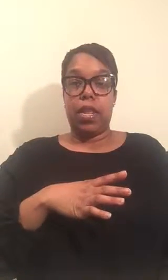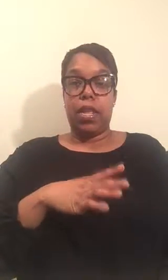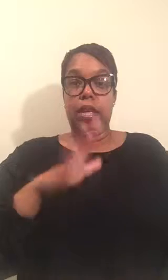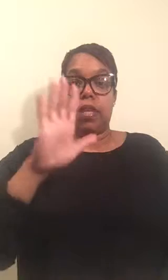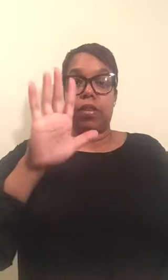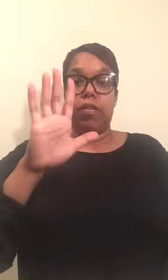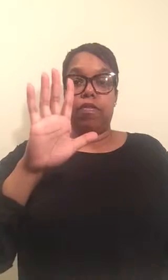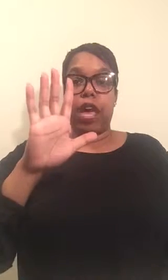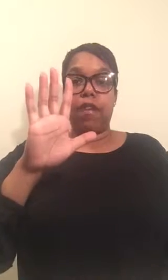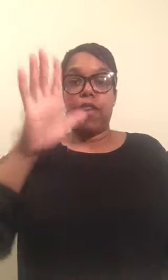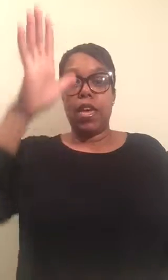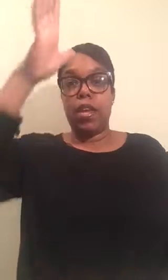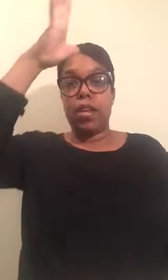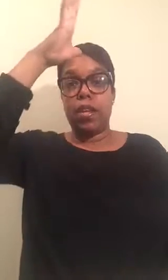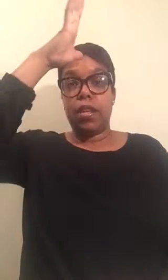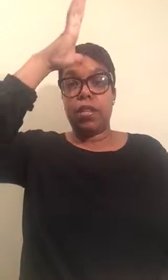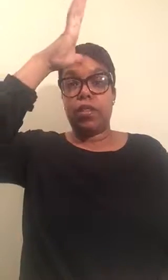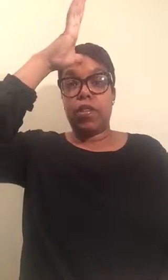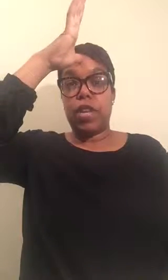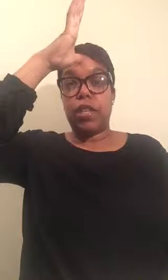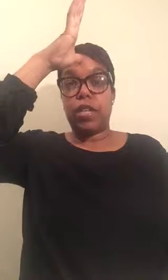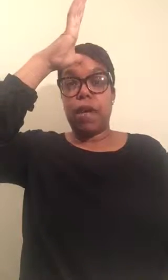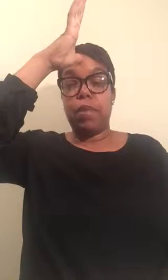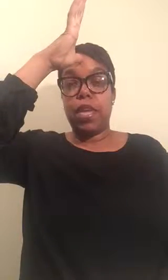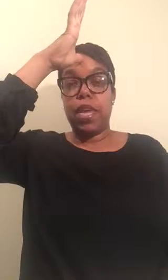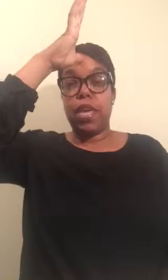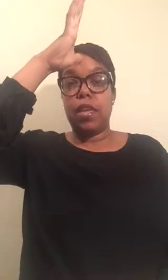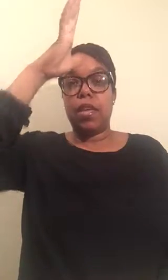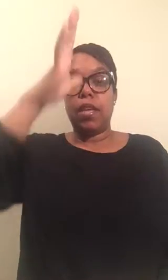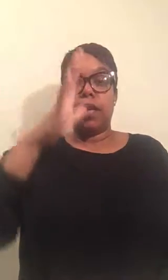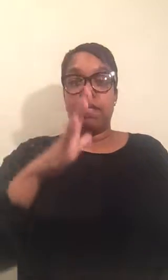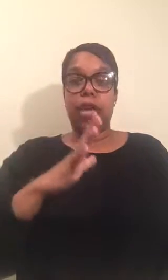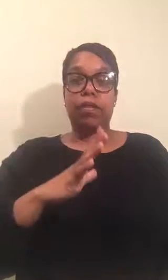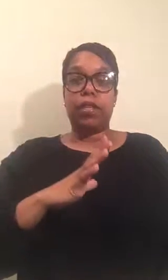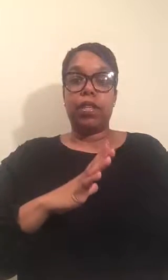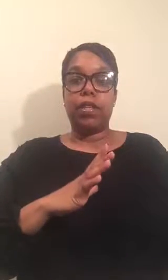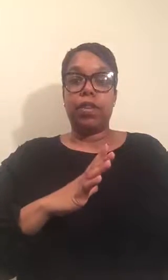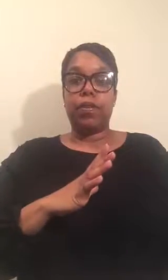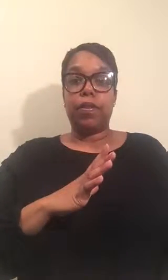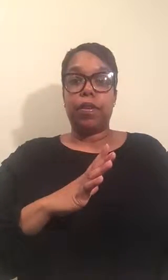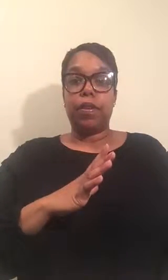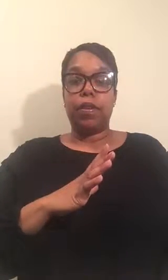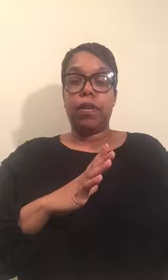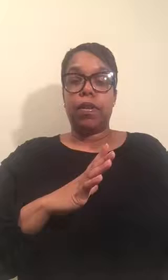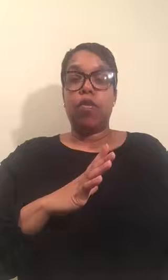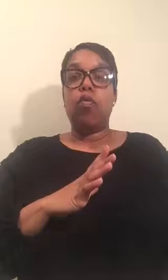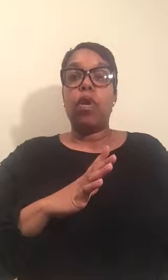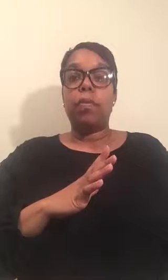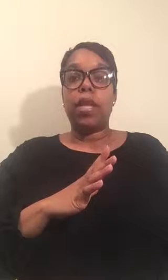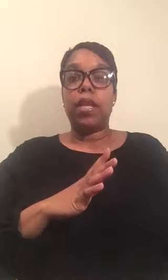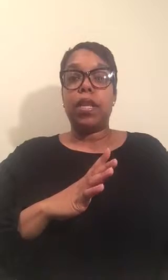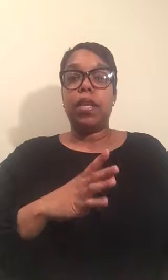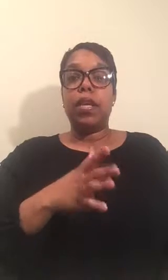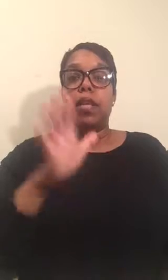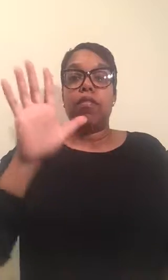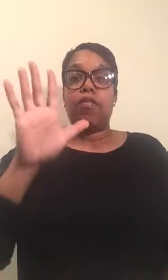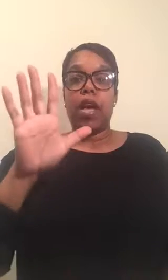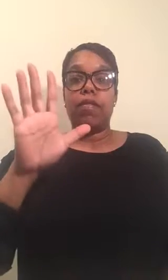So the five hand. Start at the top of the head. Come down to the center. Woman. Five